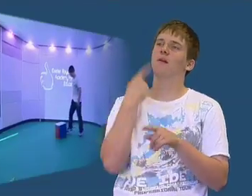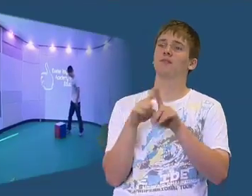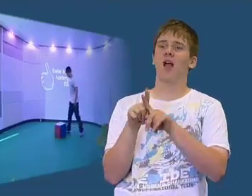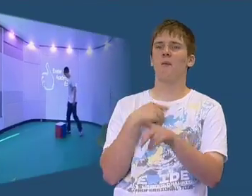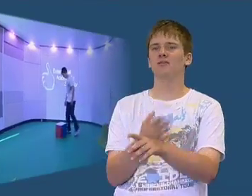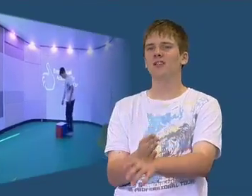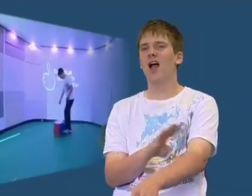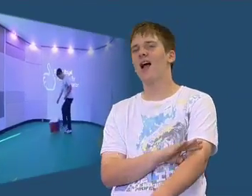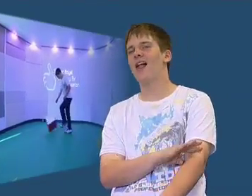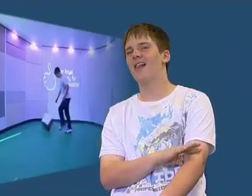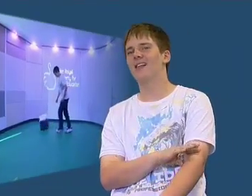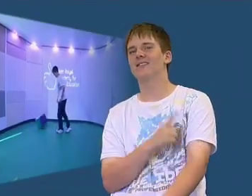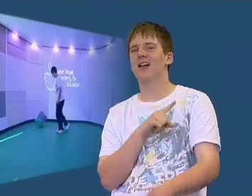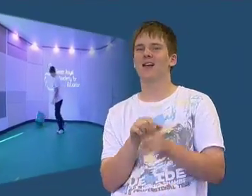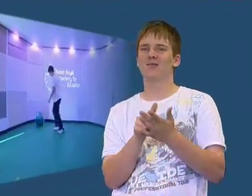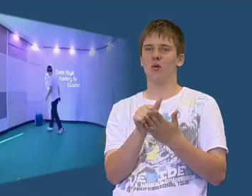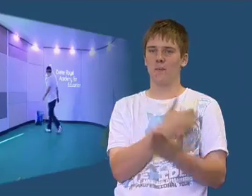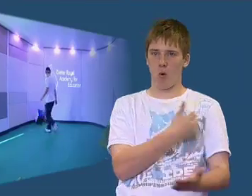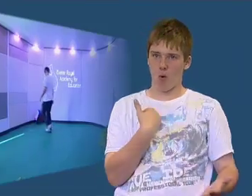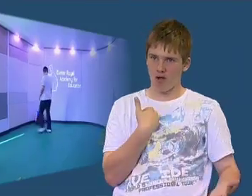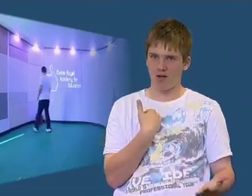So my dreams have always been the same. I want to be a gardener.